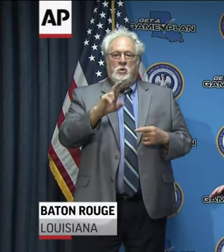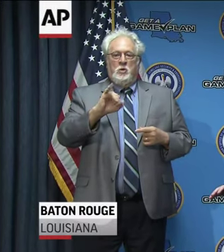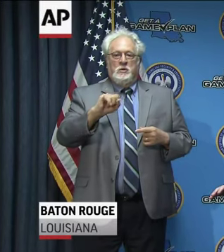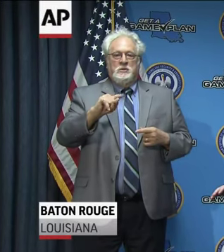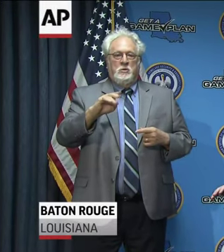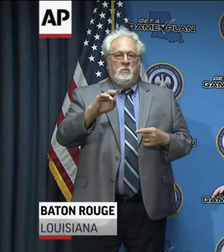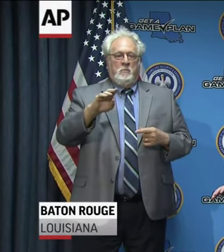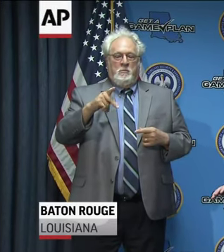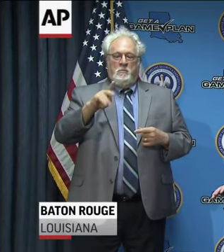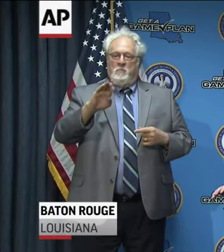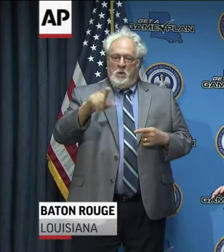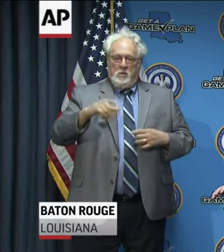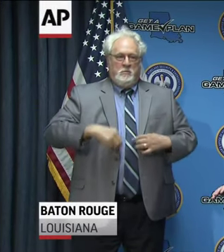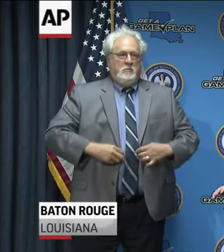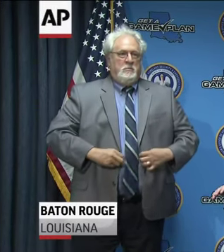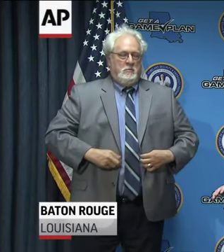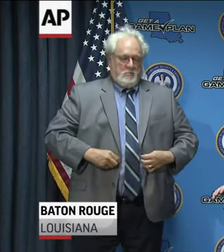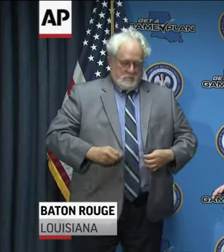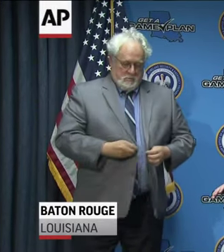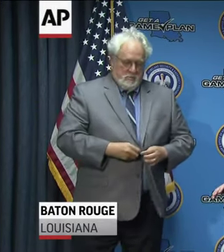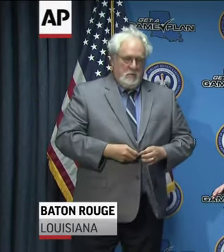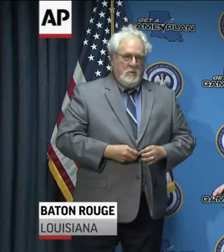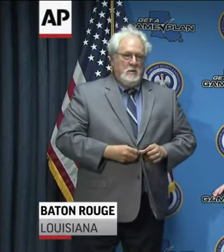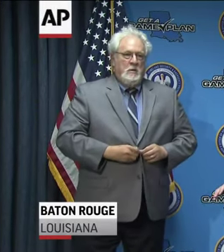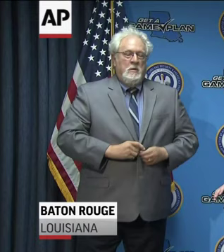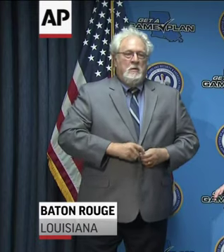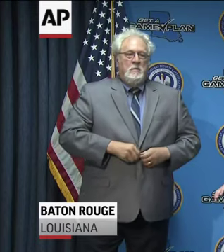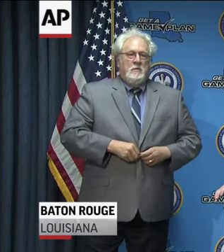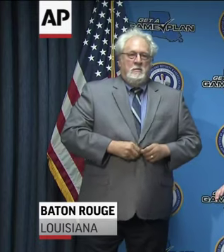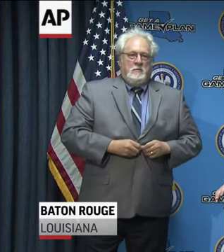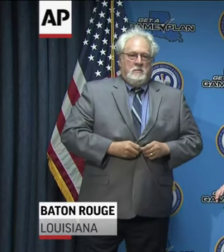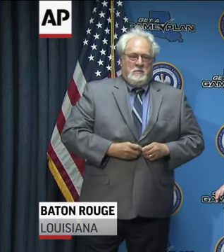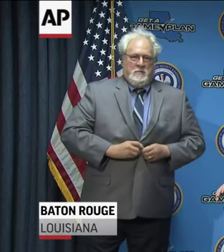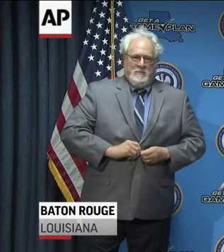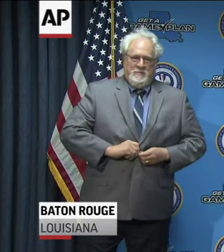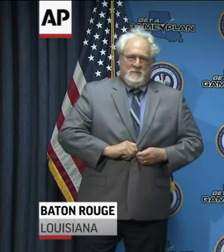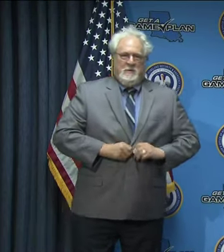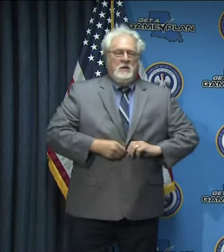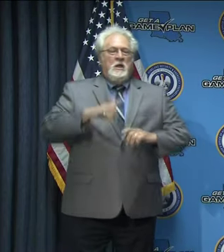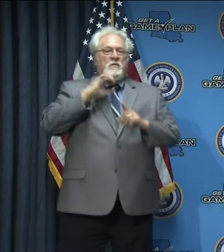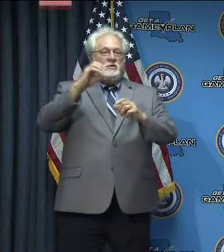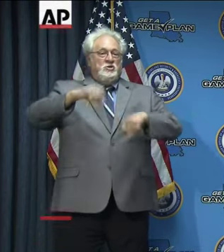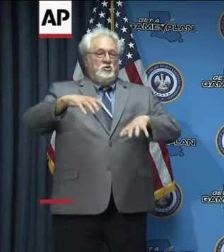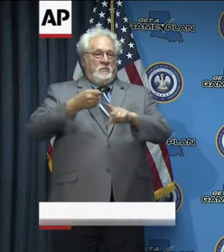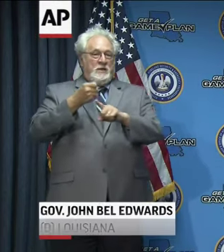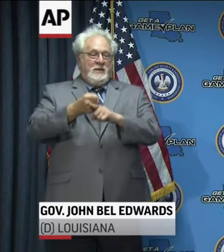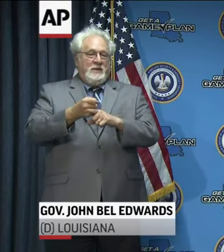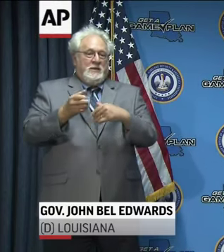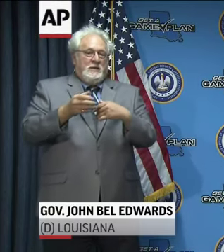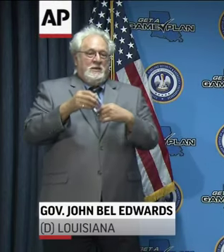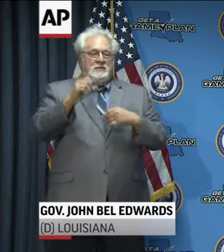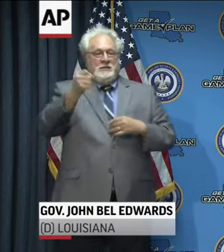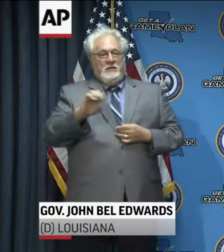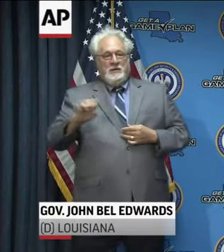As you all know, that tropical storm did make landfall yesterday in southeast Louisiana near Grand Isle. The